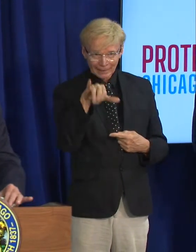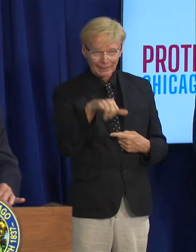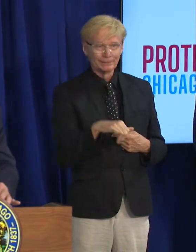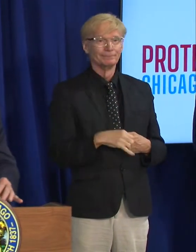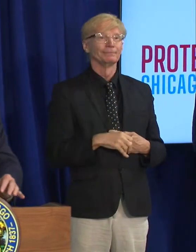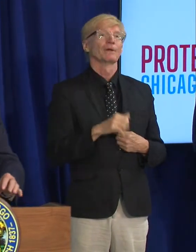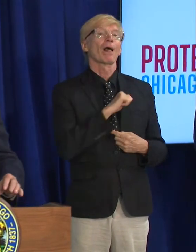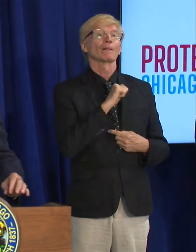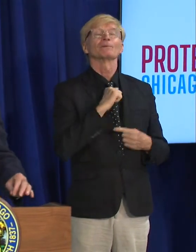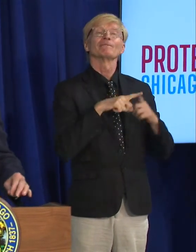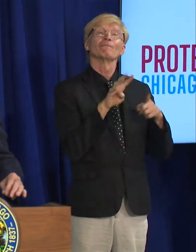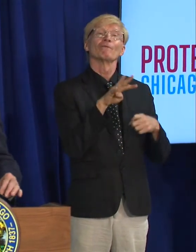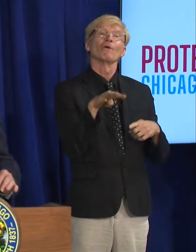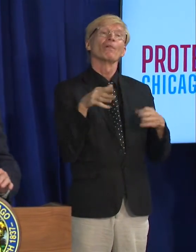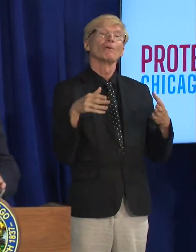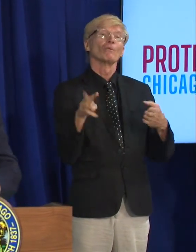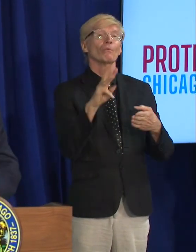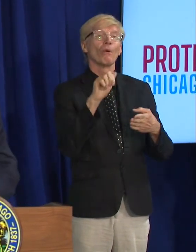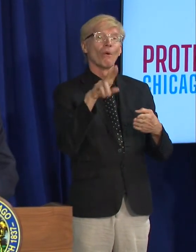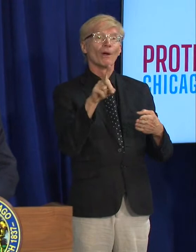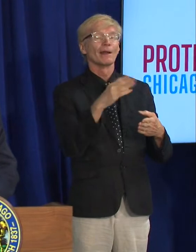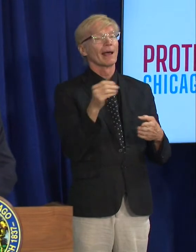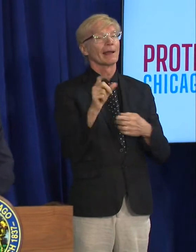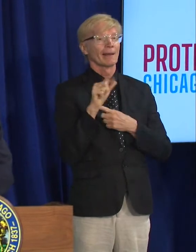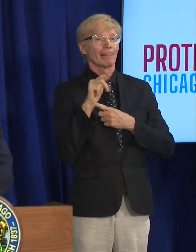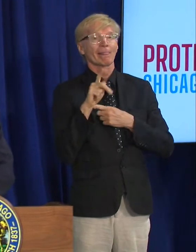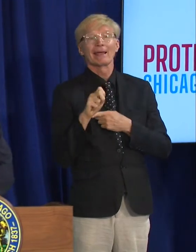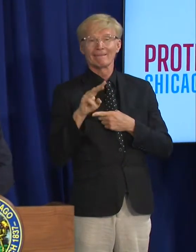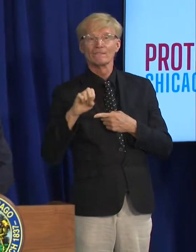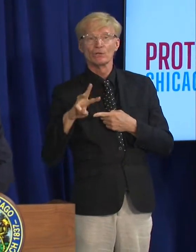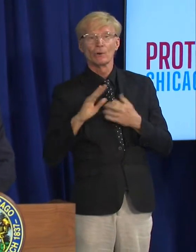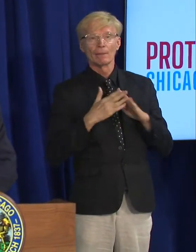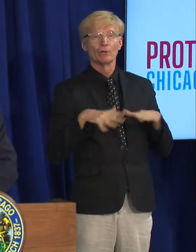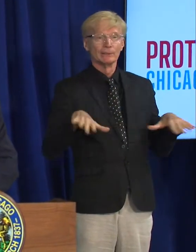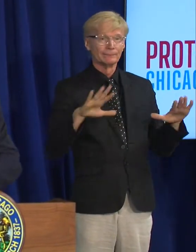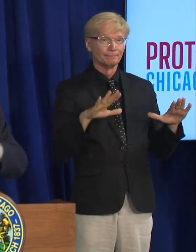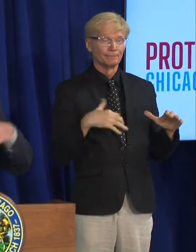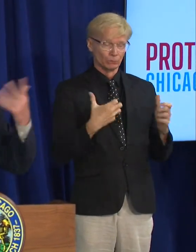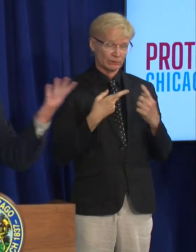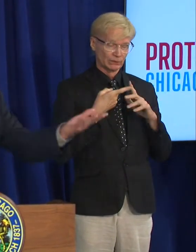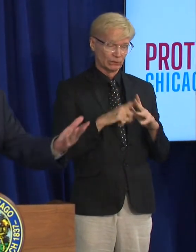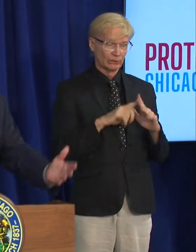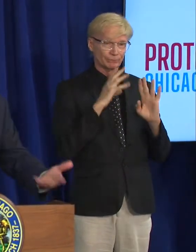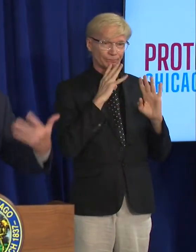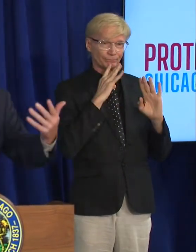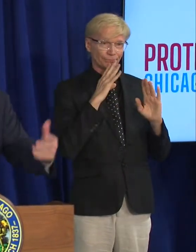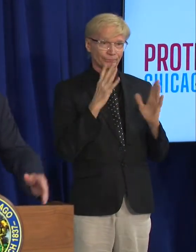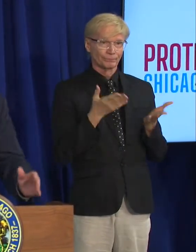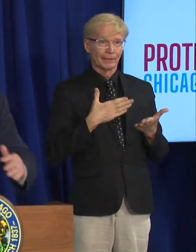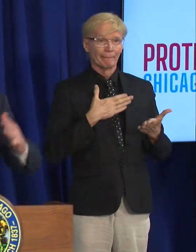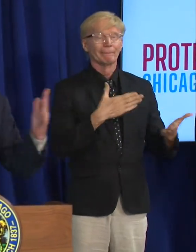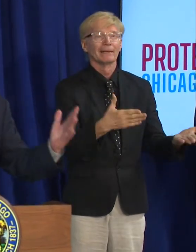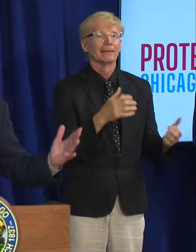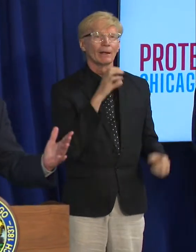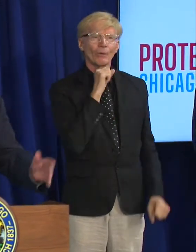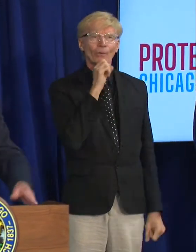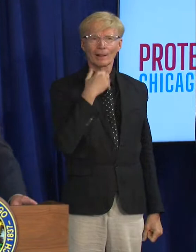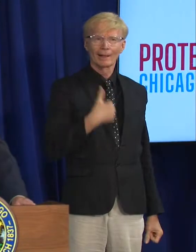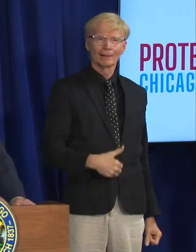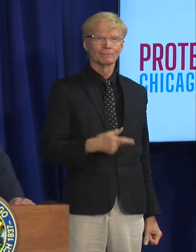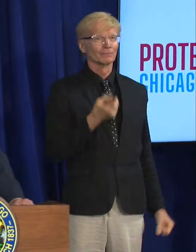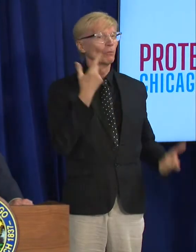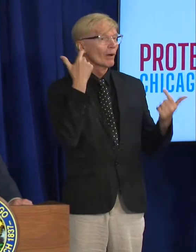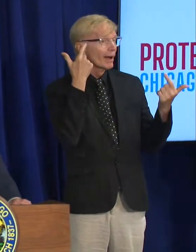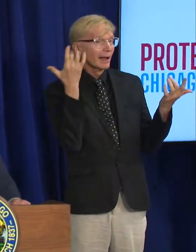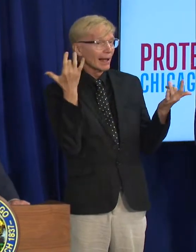Lakeview community I do want to start off a little bit by admitting my age we saw the range